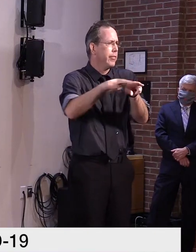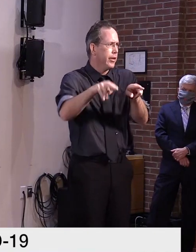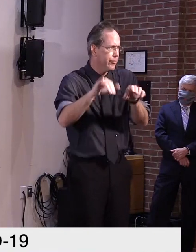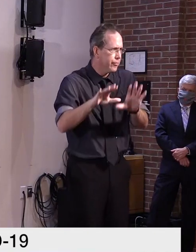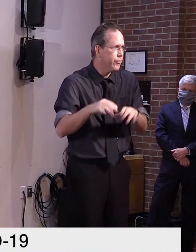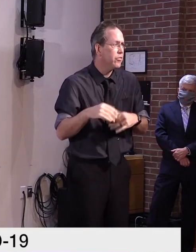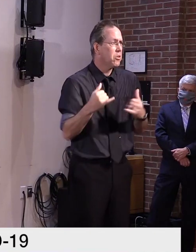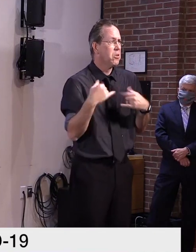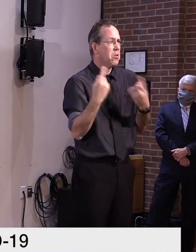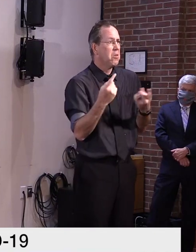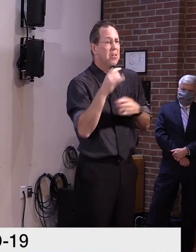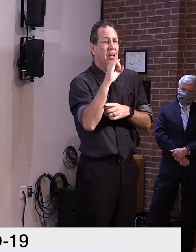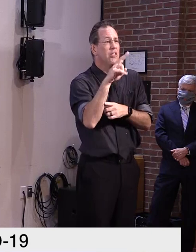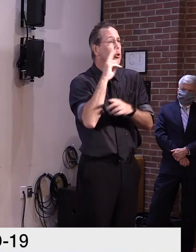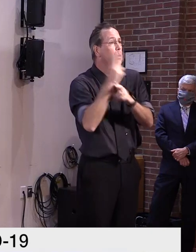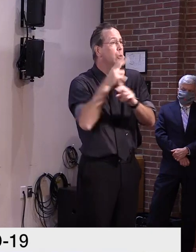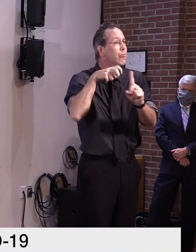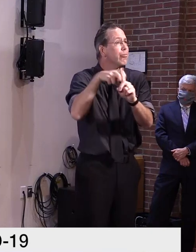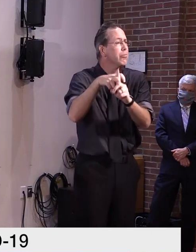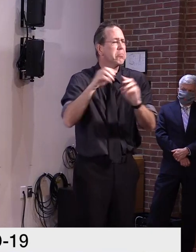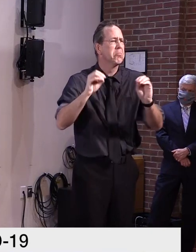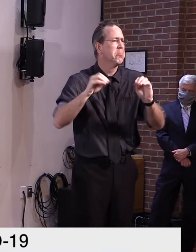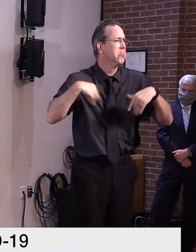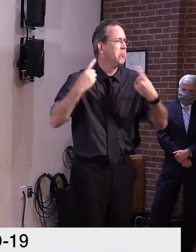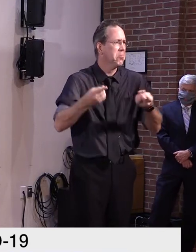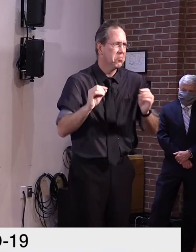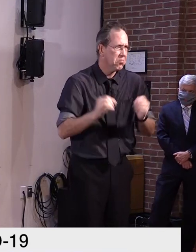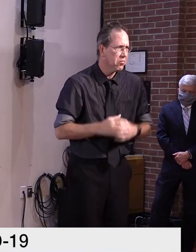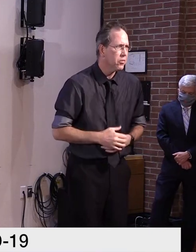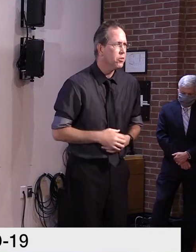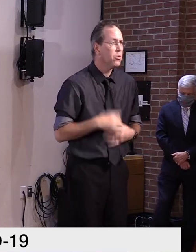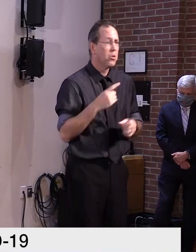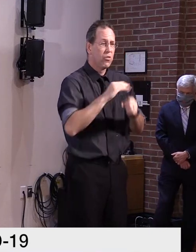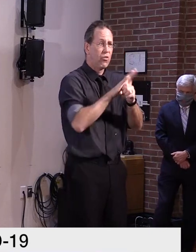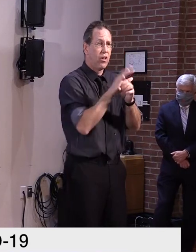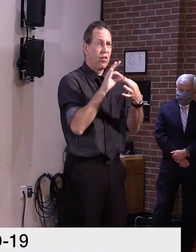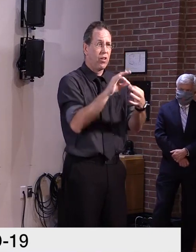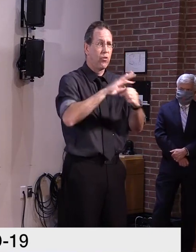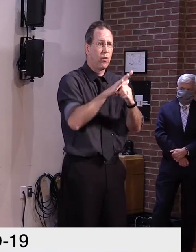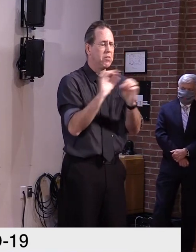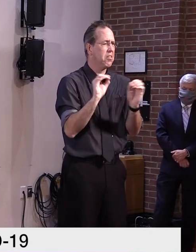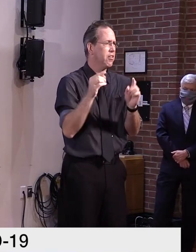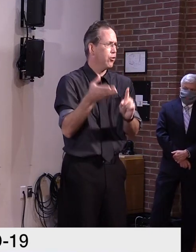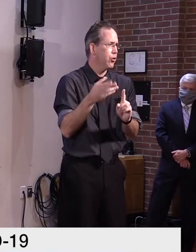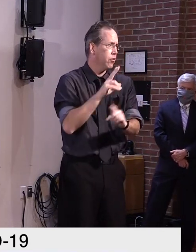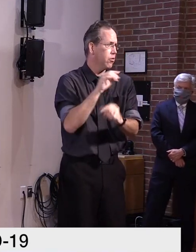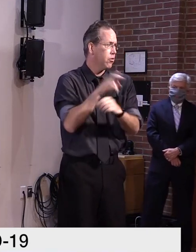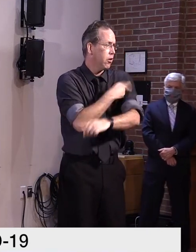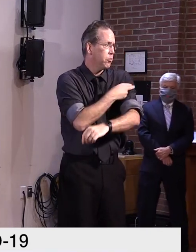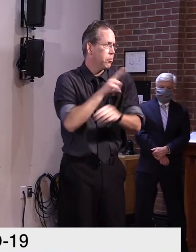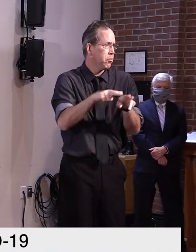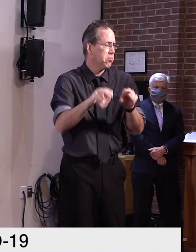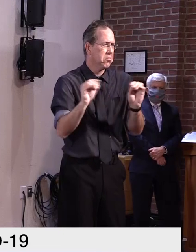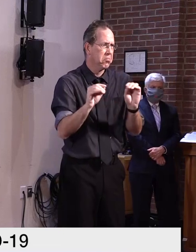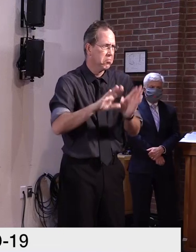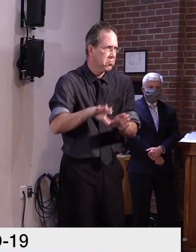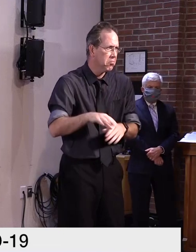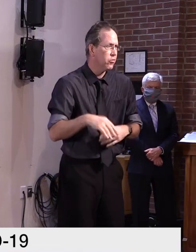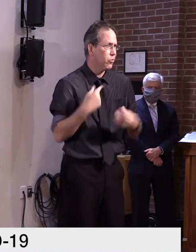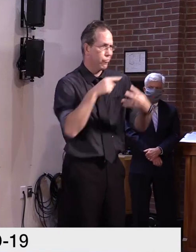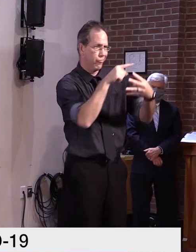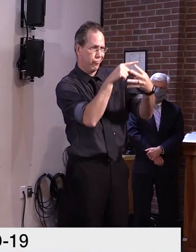the ICU for COVID-related illness. So again, very favorable when considering hospital resource usage as well.